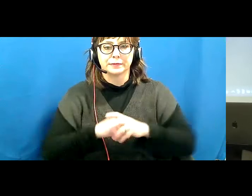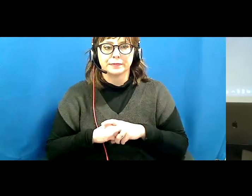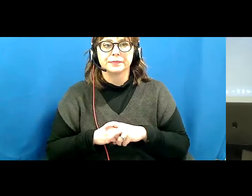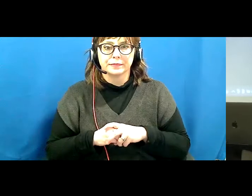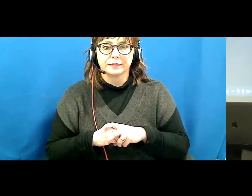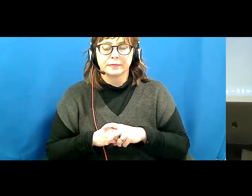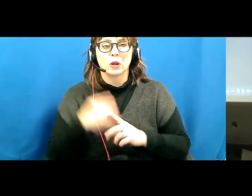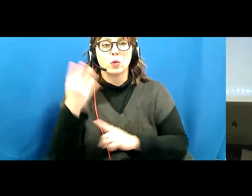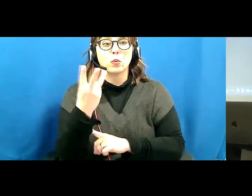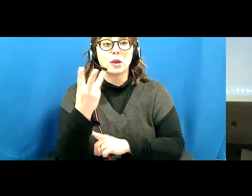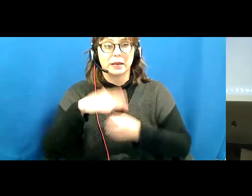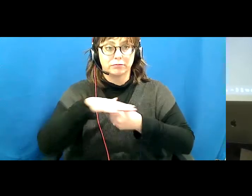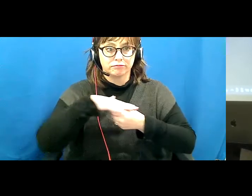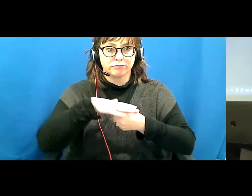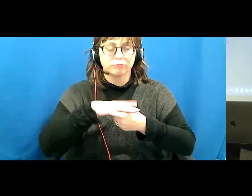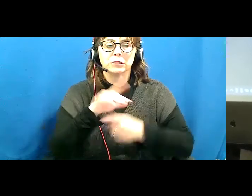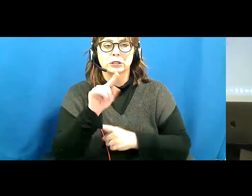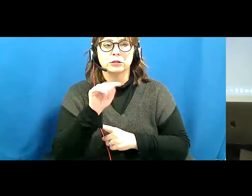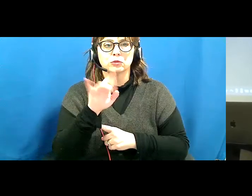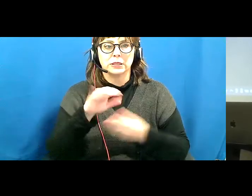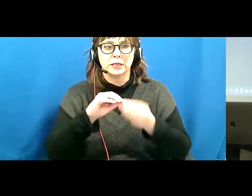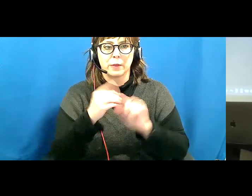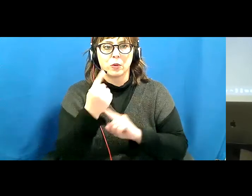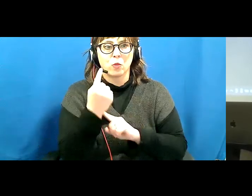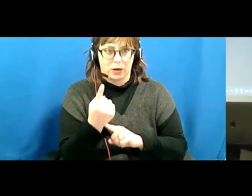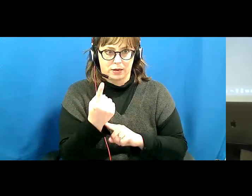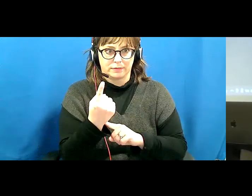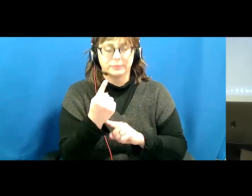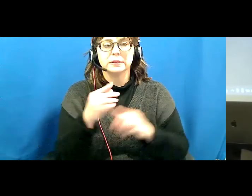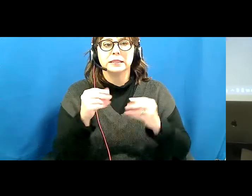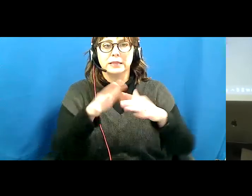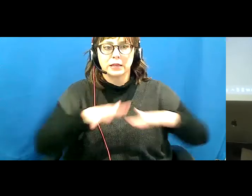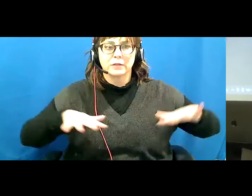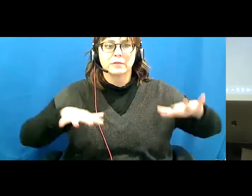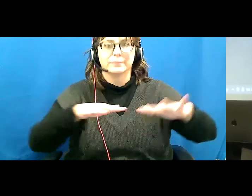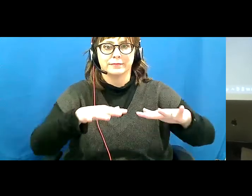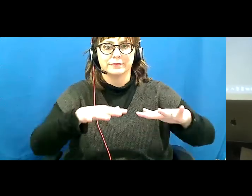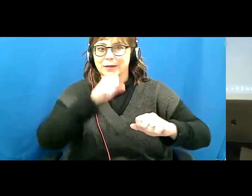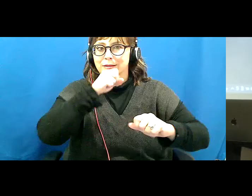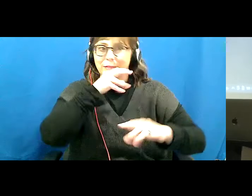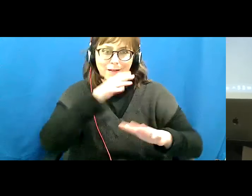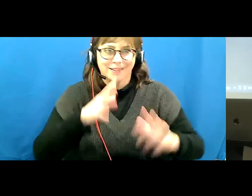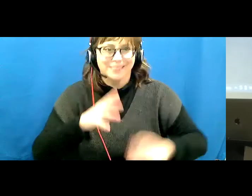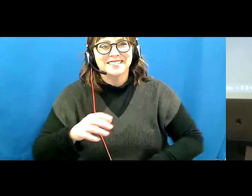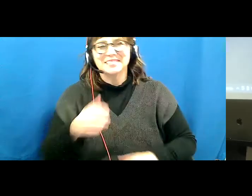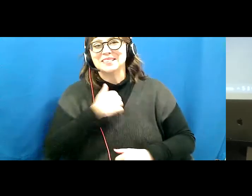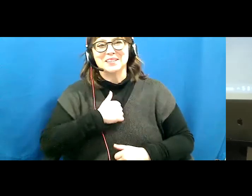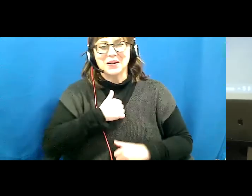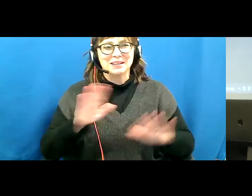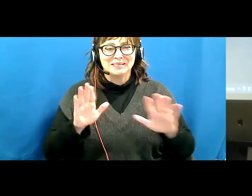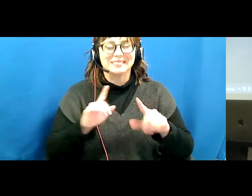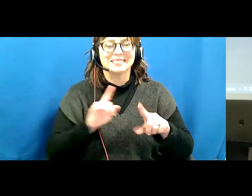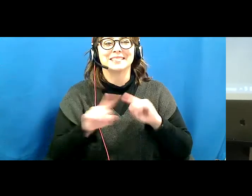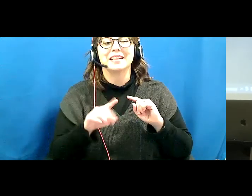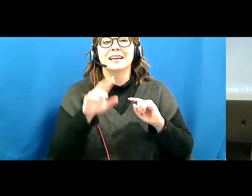Winnipeg is located on Treaty 1 territory, the traditional territory of